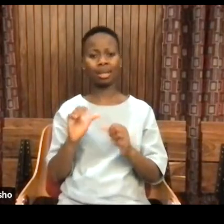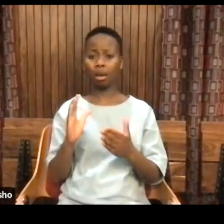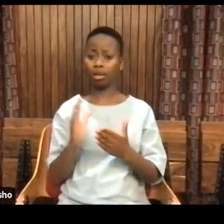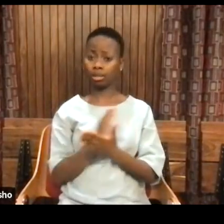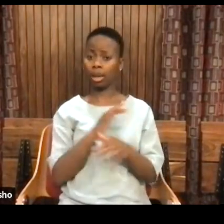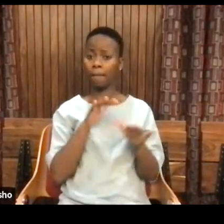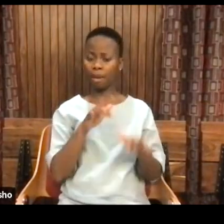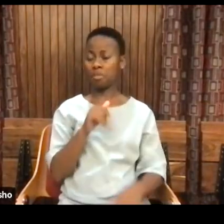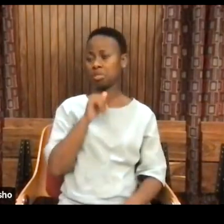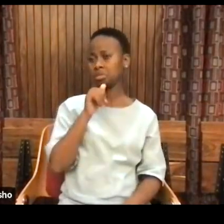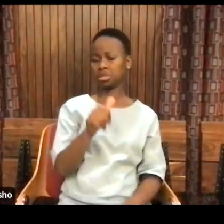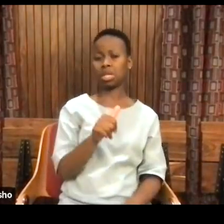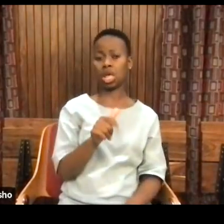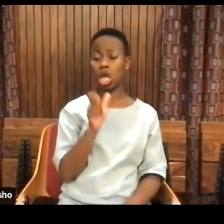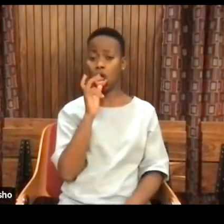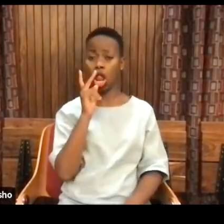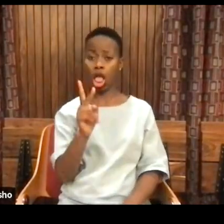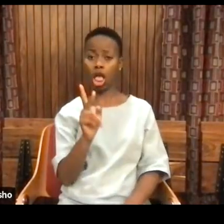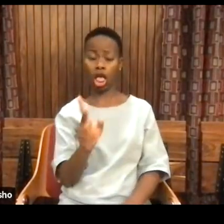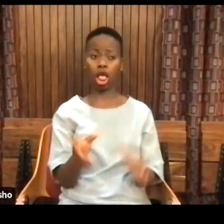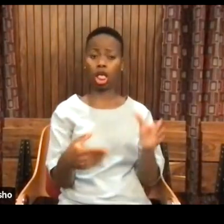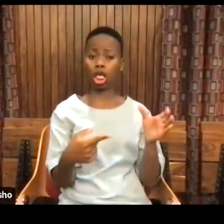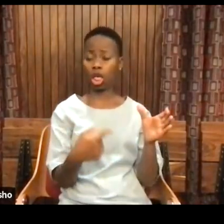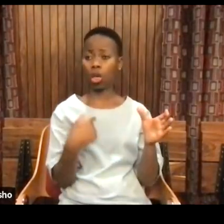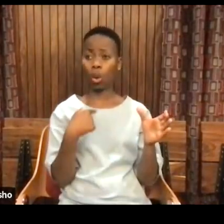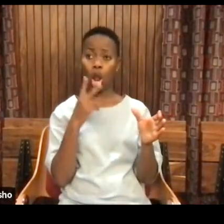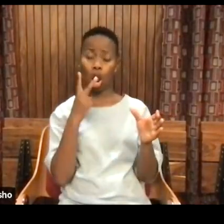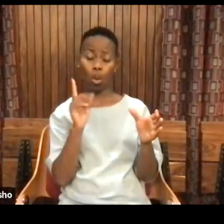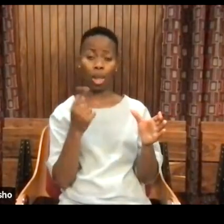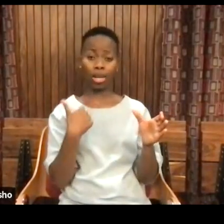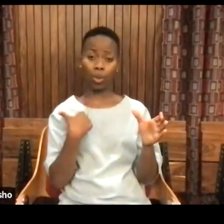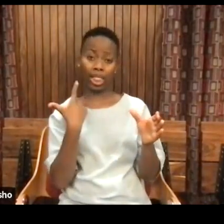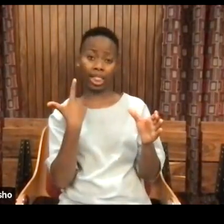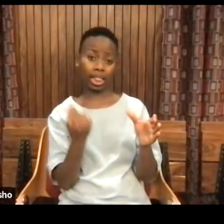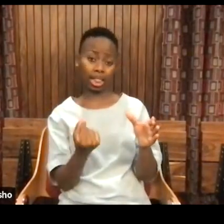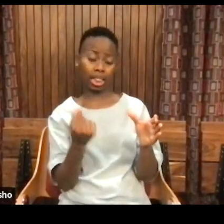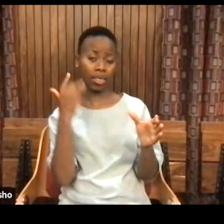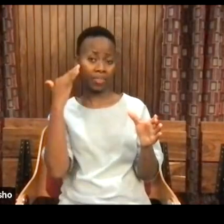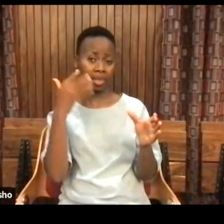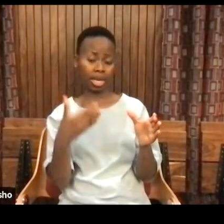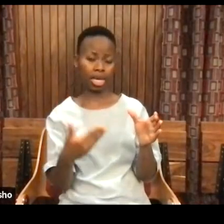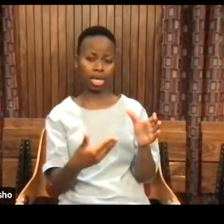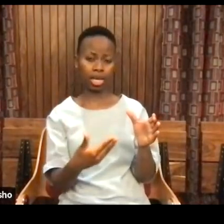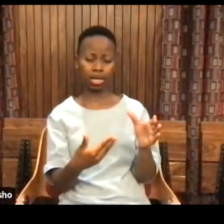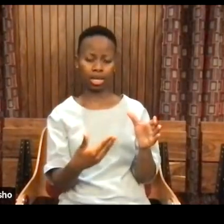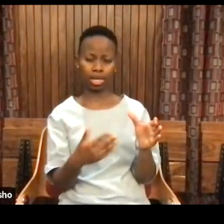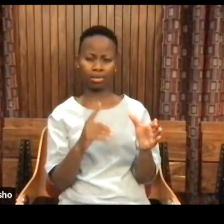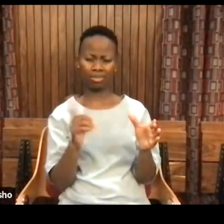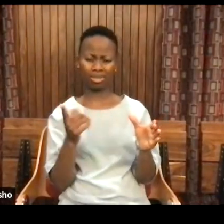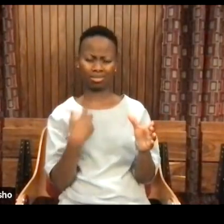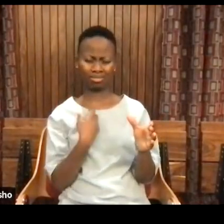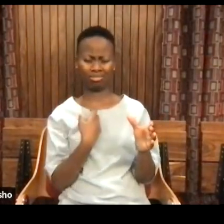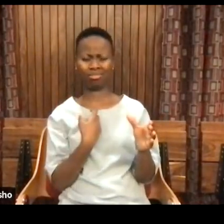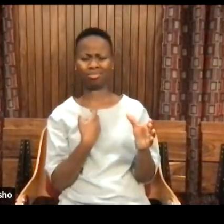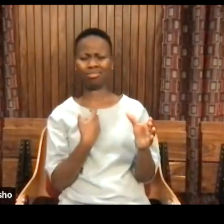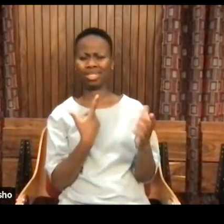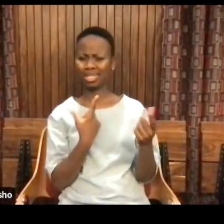come to you and say, look, look what we gave you. But there are you going to give me squat.